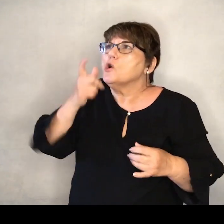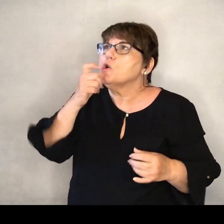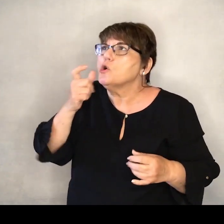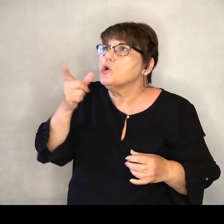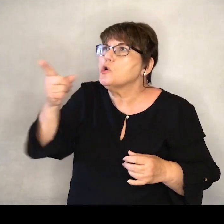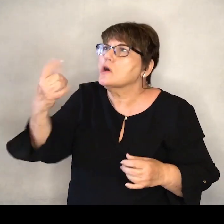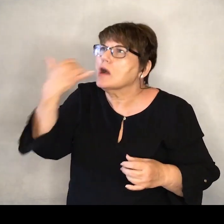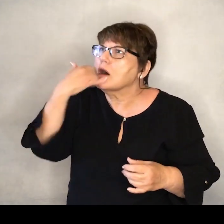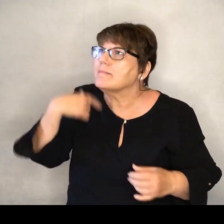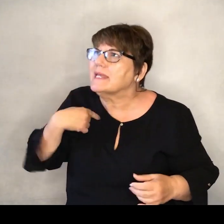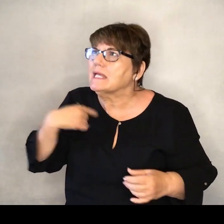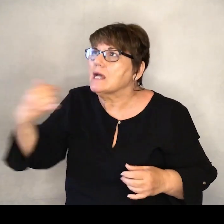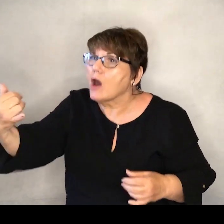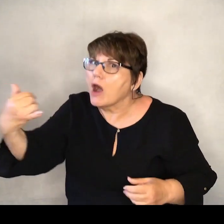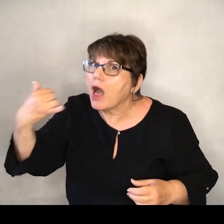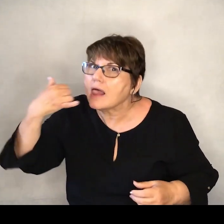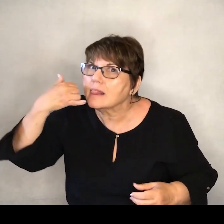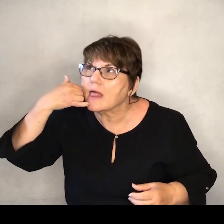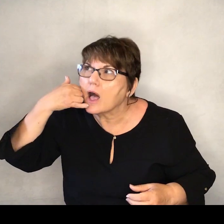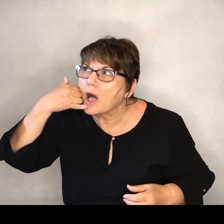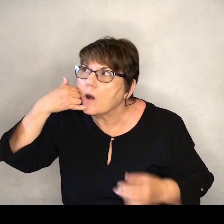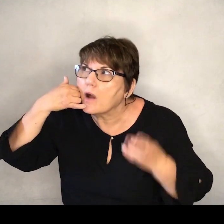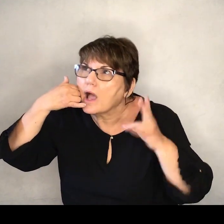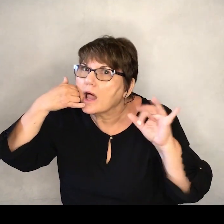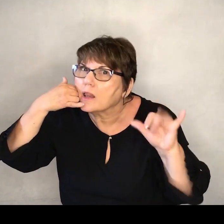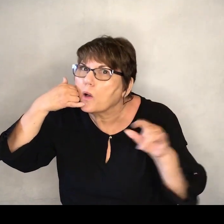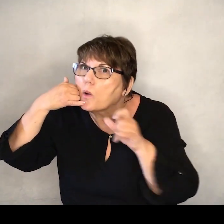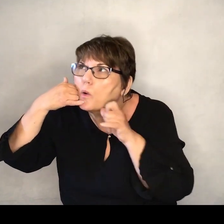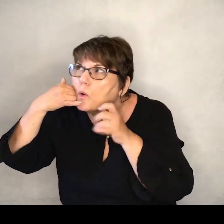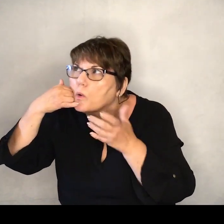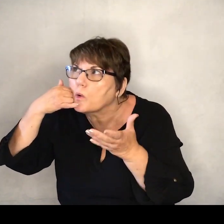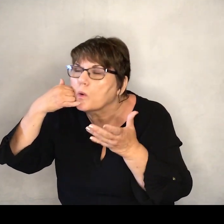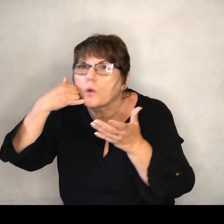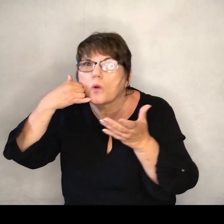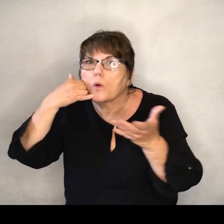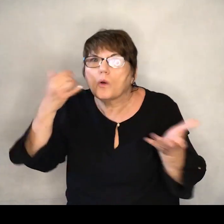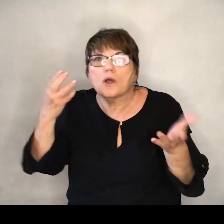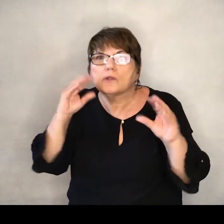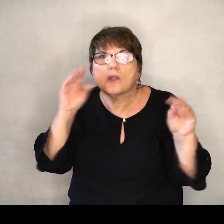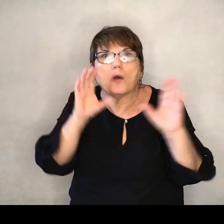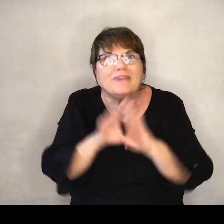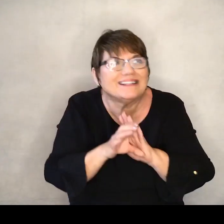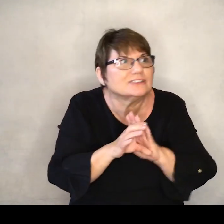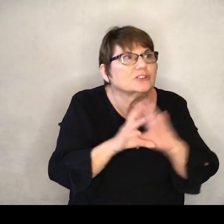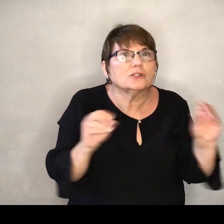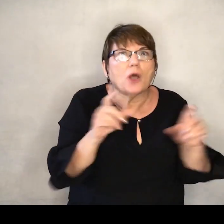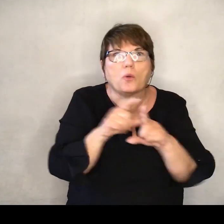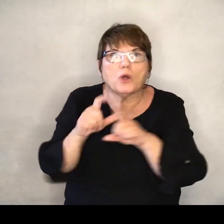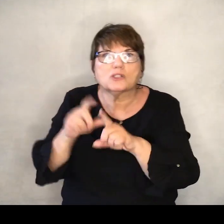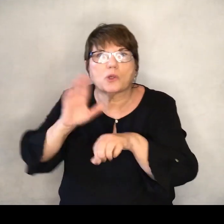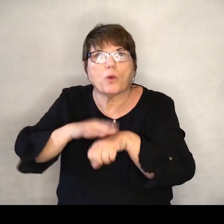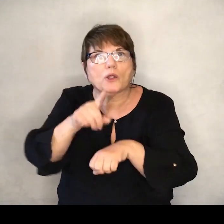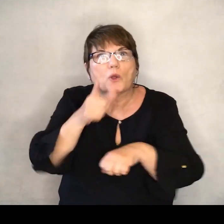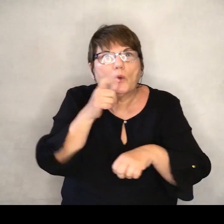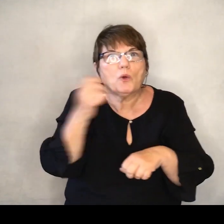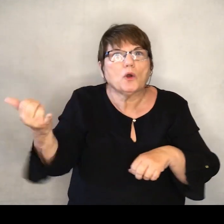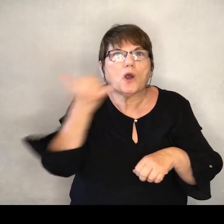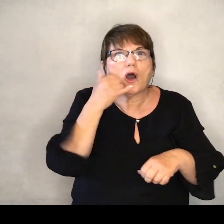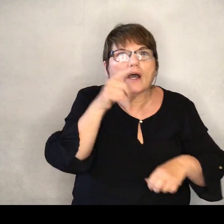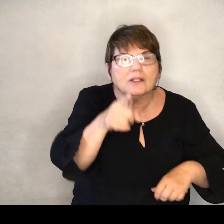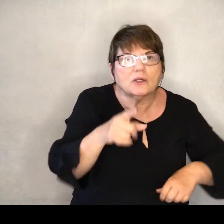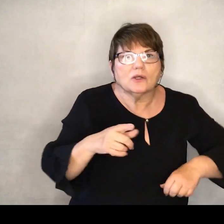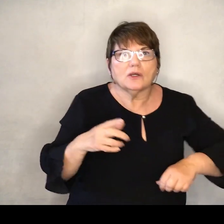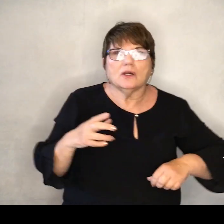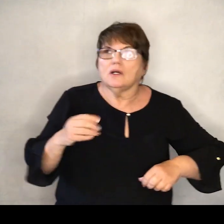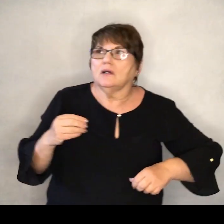who was on the other end. Ever. Like there was no picture. No words. The flood of adrenaline